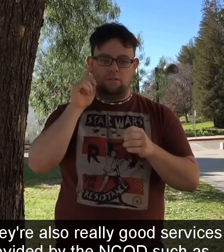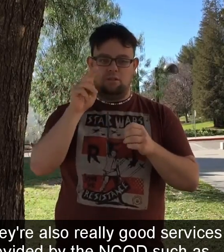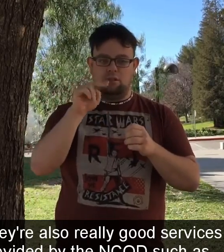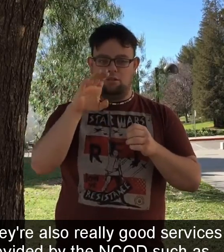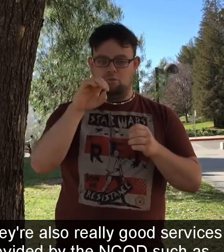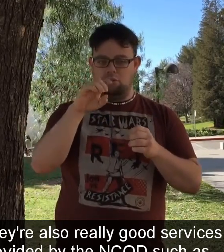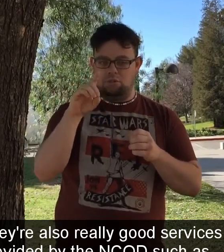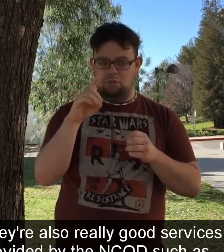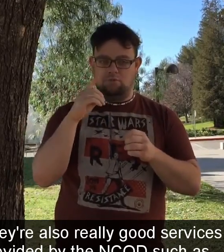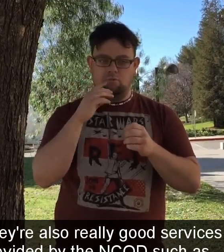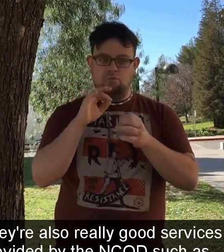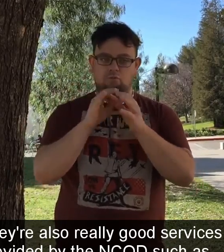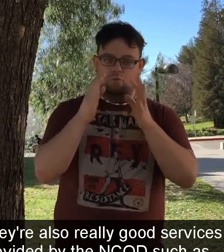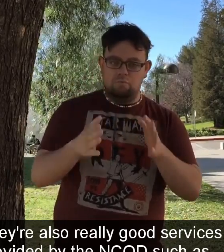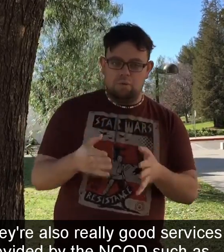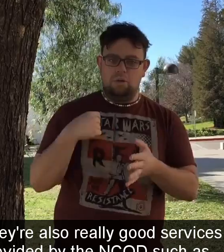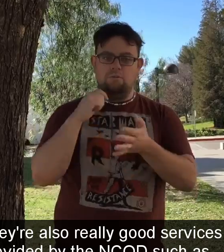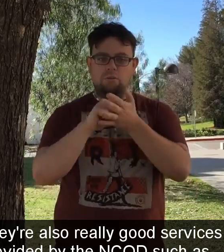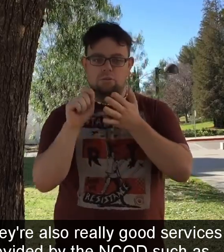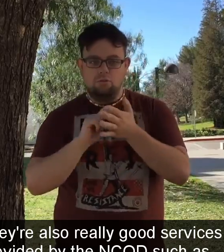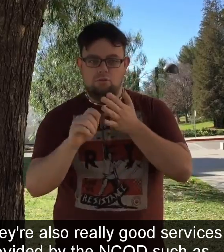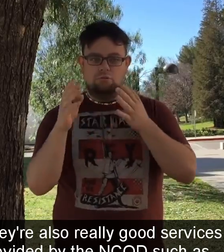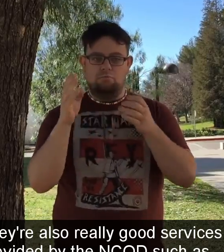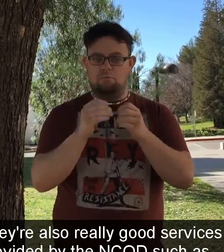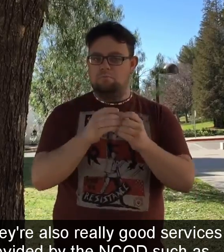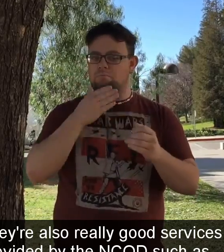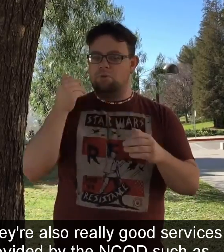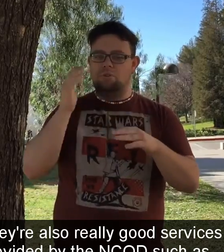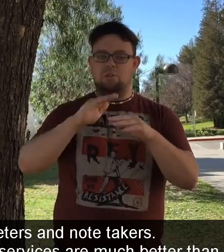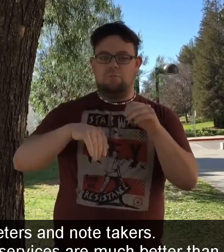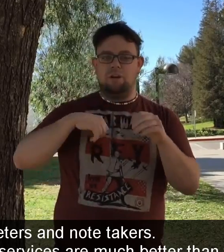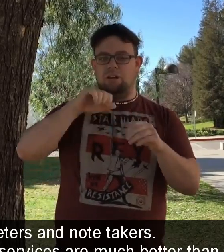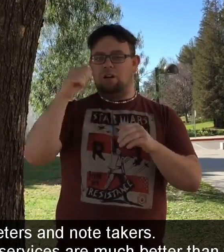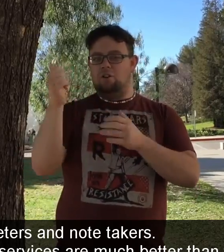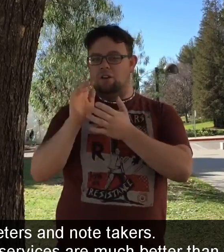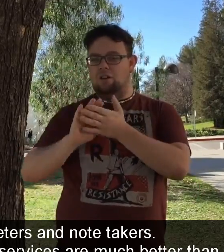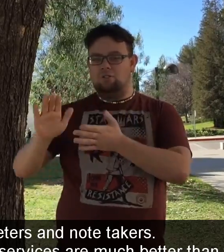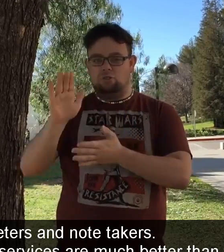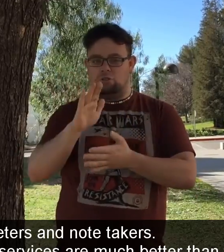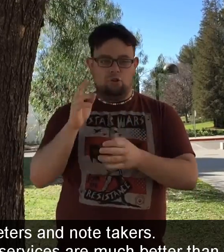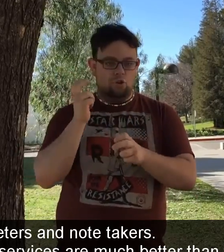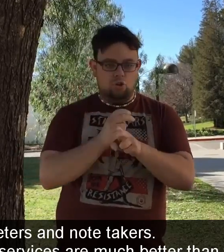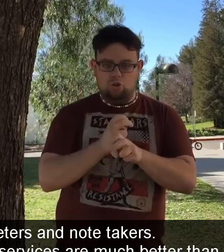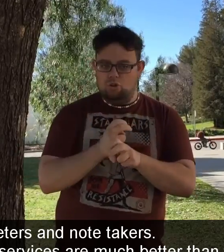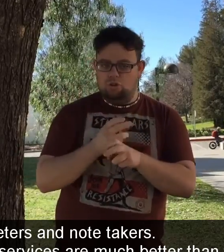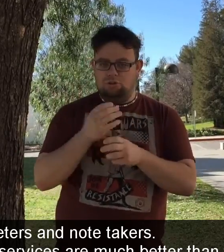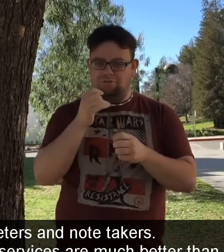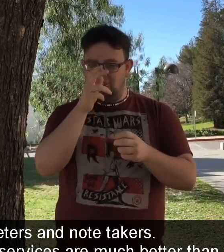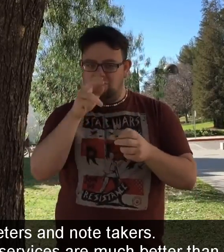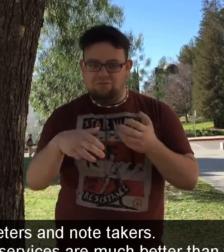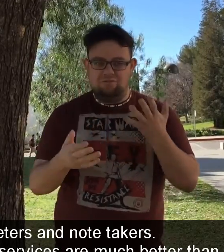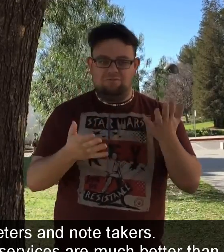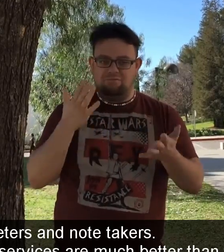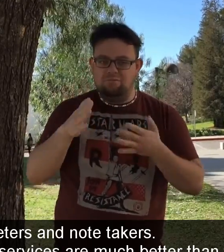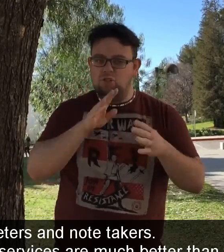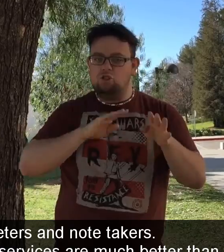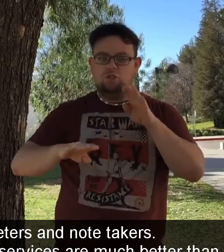There are also really good services here provided by the NCOD, such as interpreters and note takers. Those services are much better than the